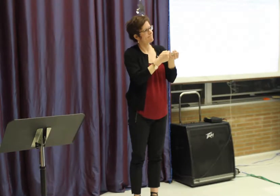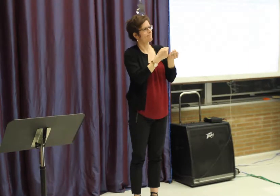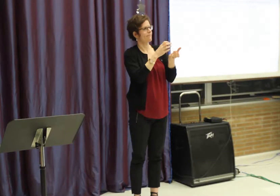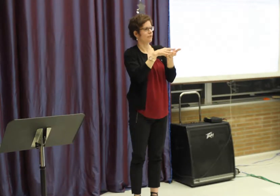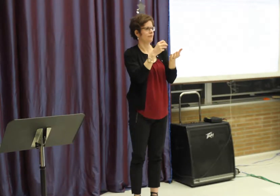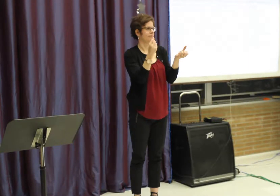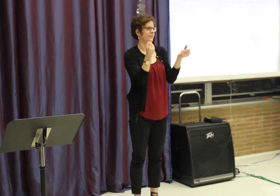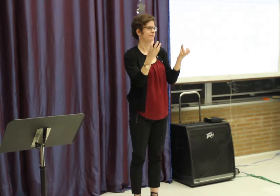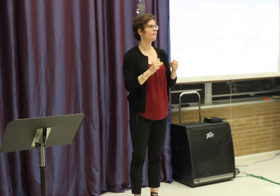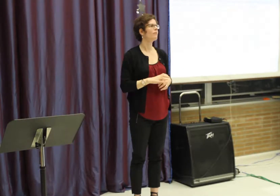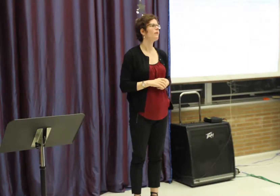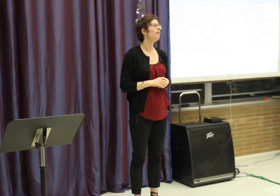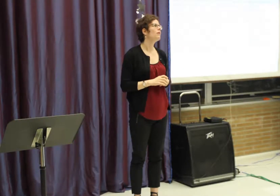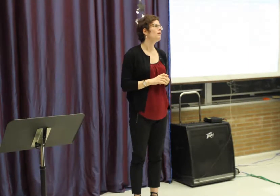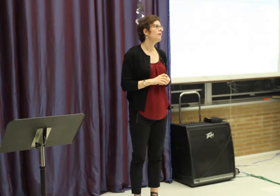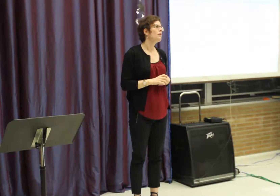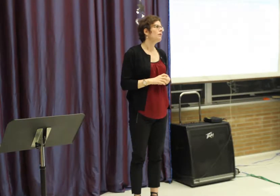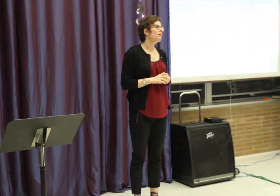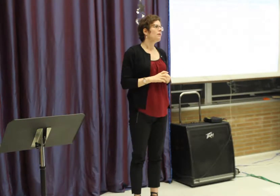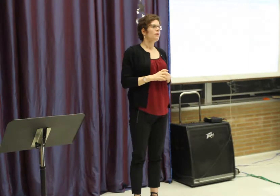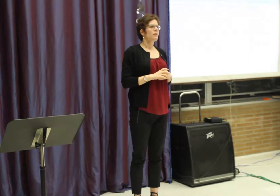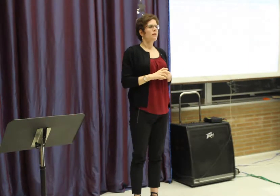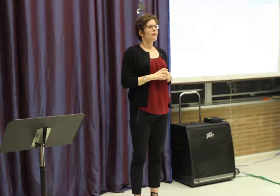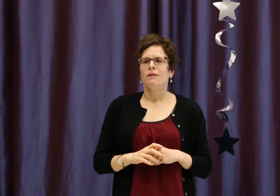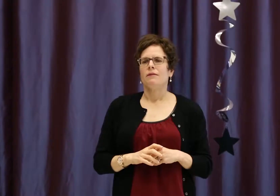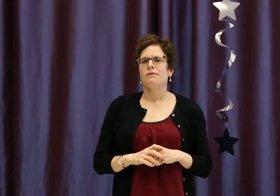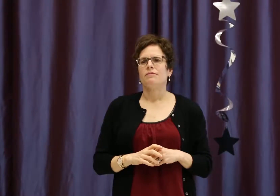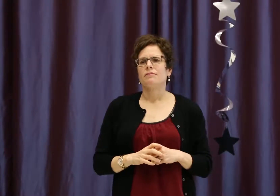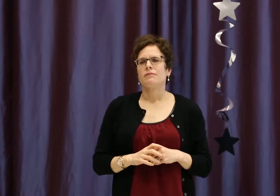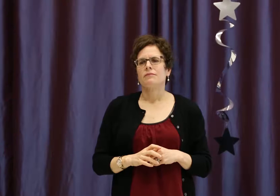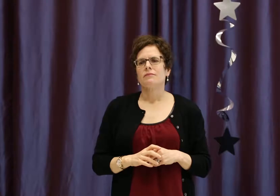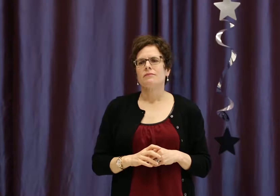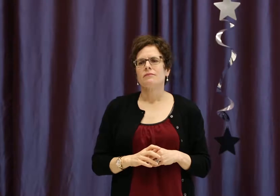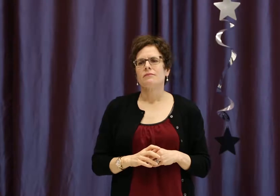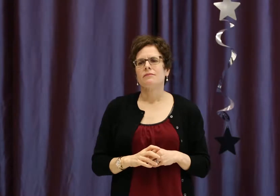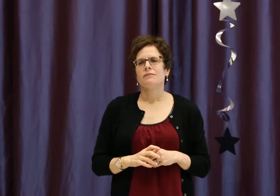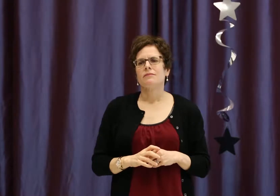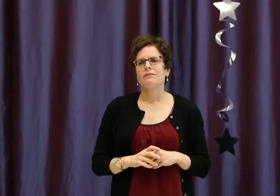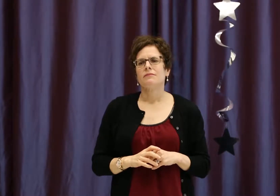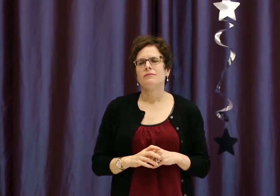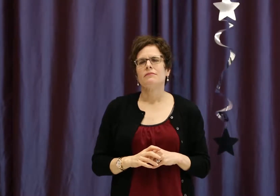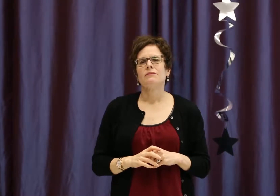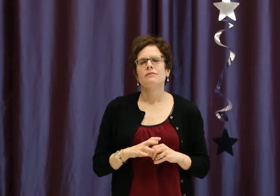If a parent opts to receive auditory-verbal therapy for their child, they are not permitted to learn sign language.